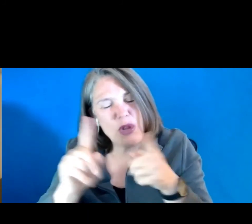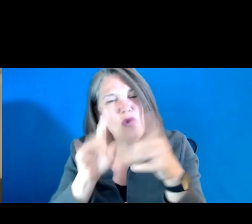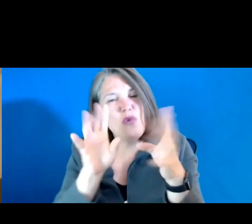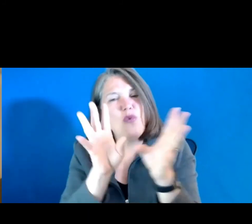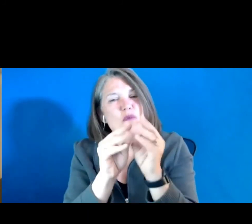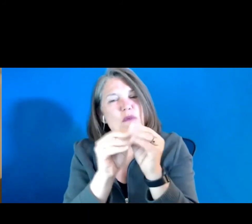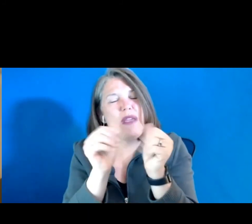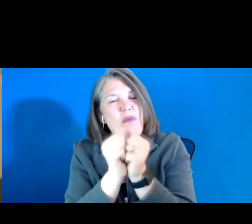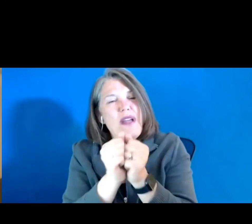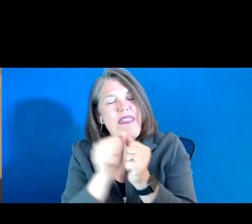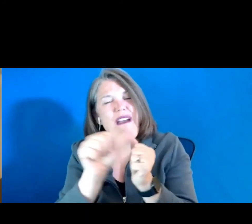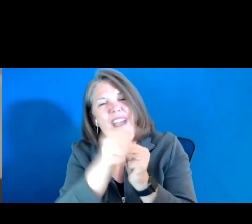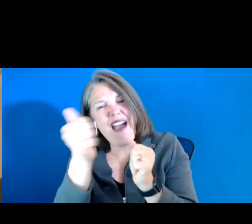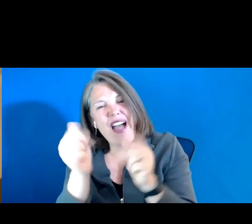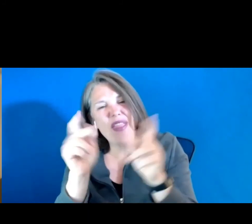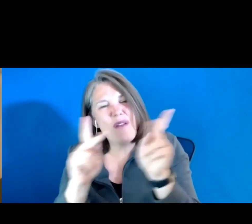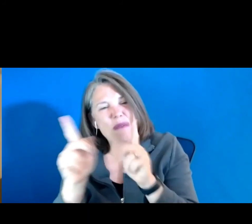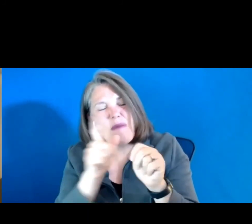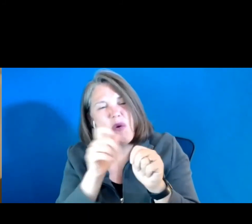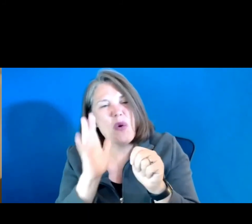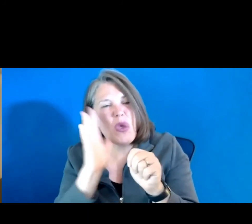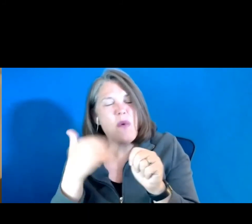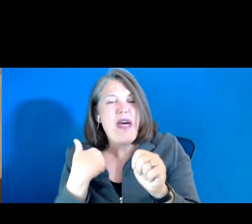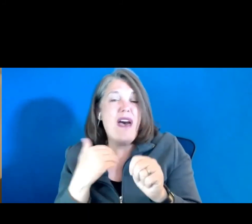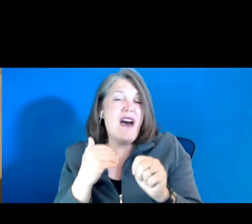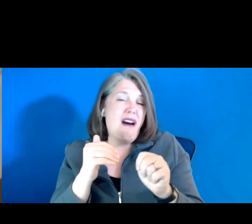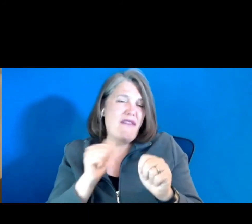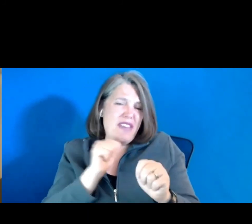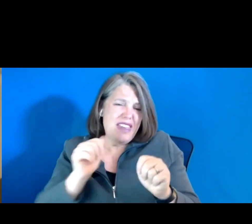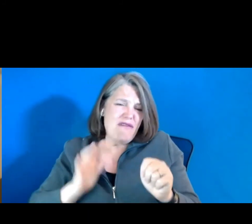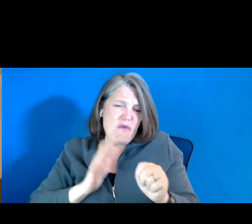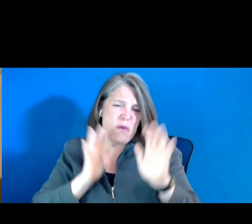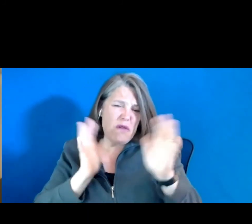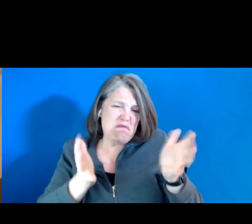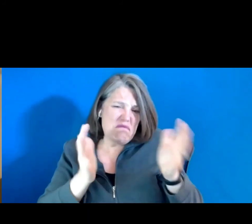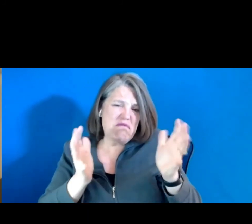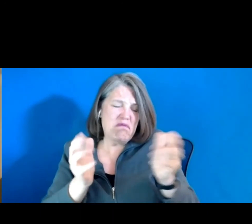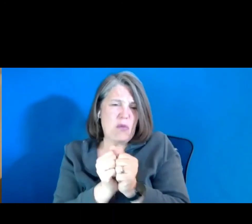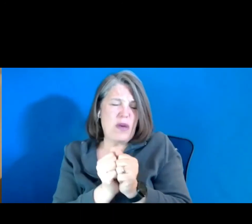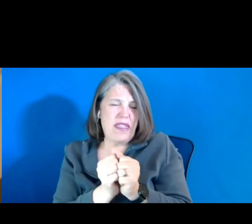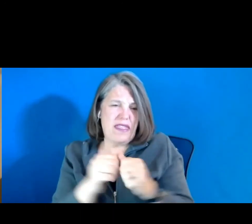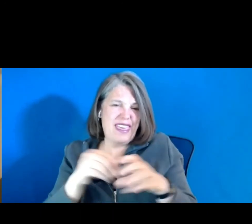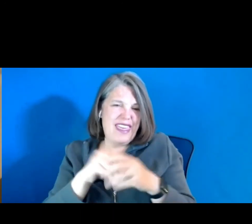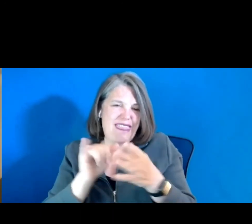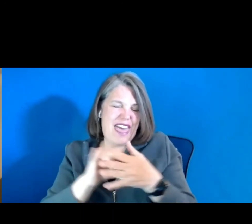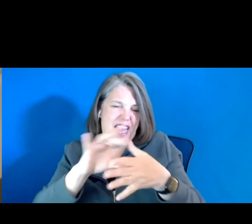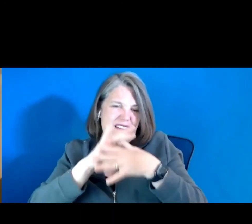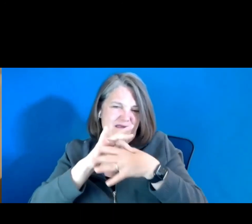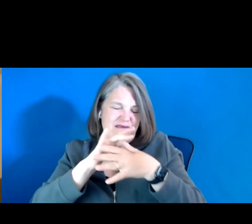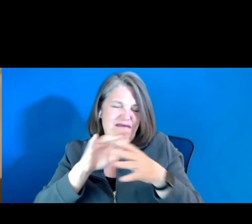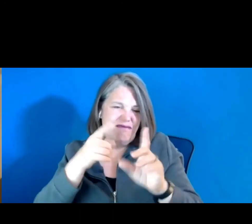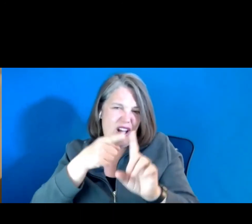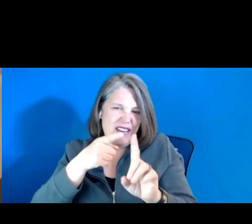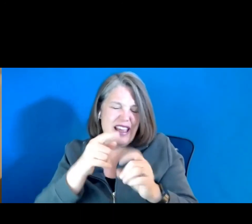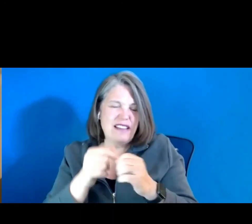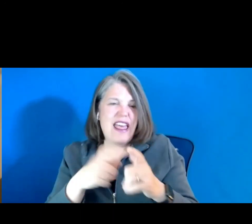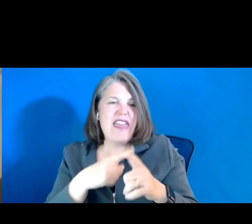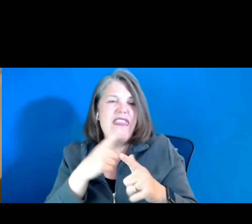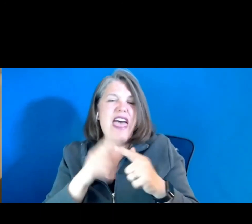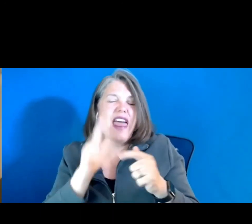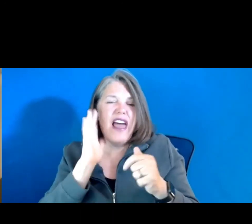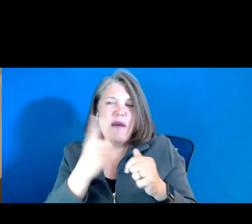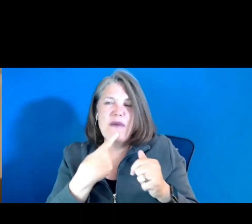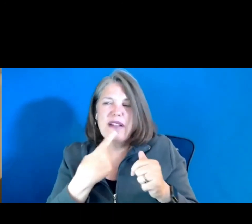some others who you are going to have informal conversations with in that context. Then I would say,